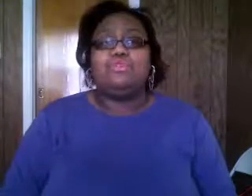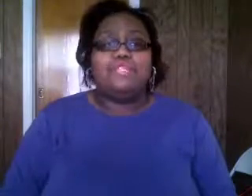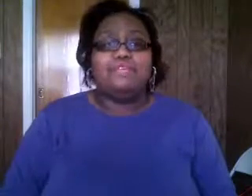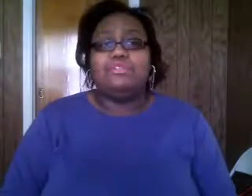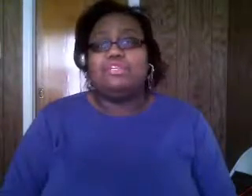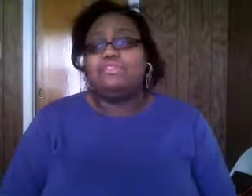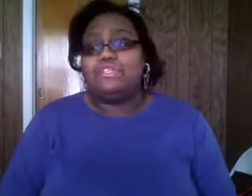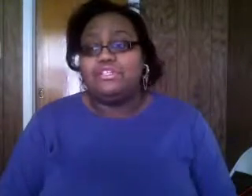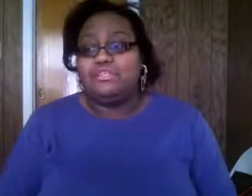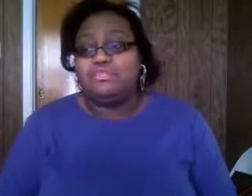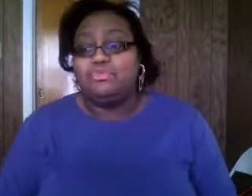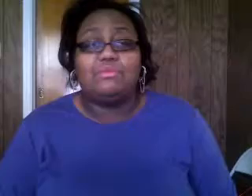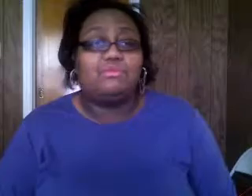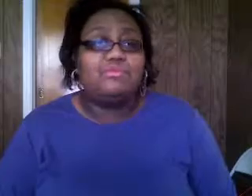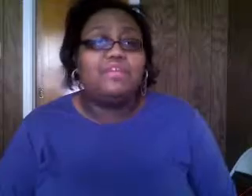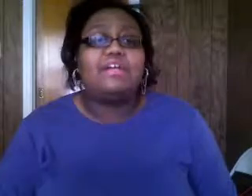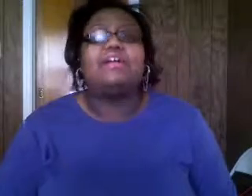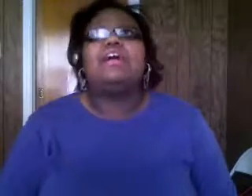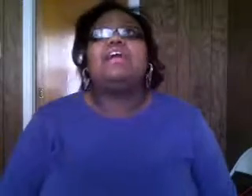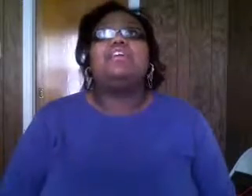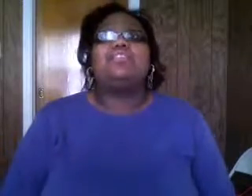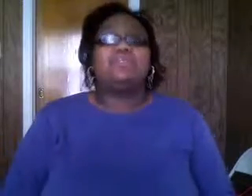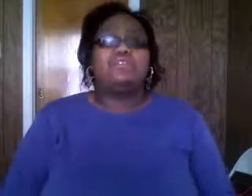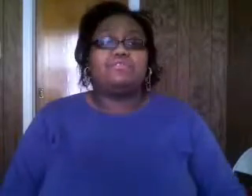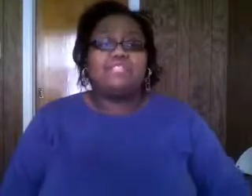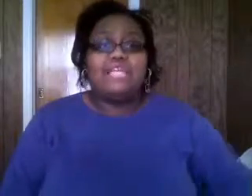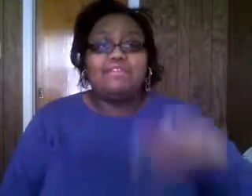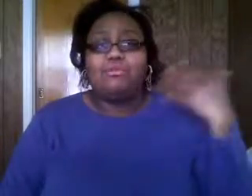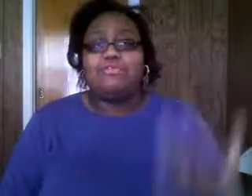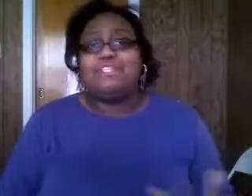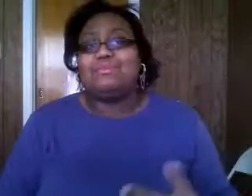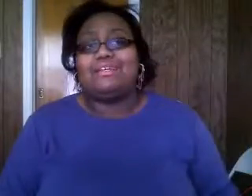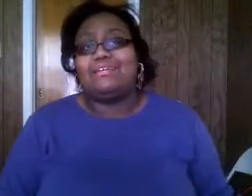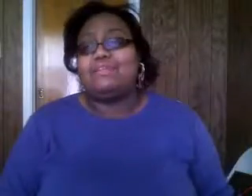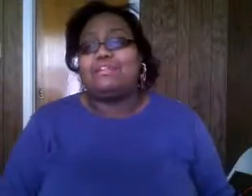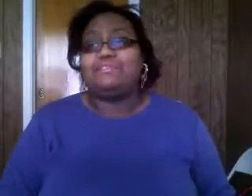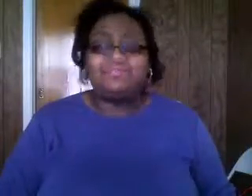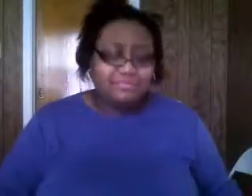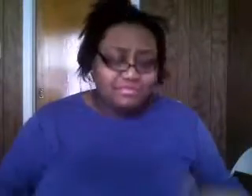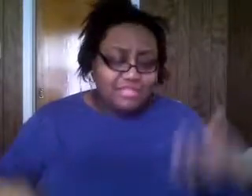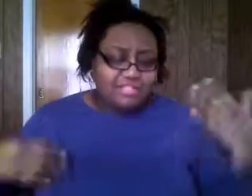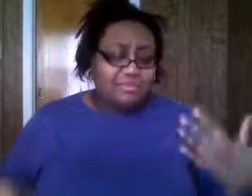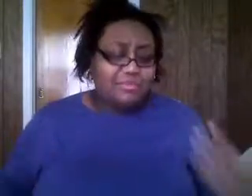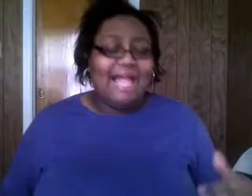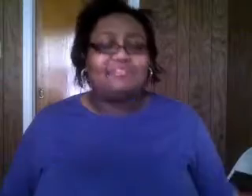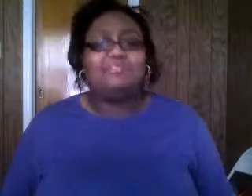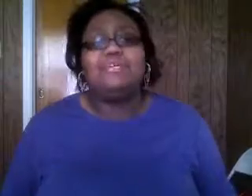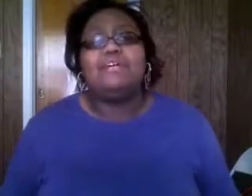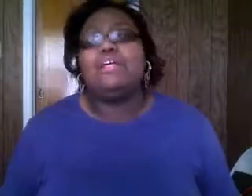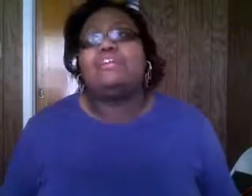live who lived there for years who want to move there you know they want to feel safe they want to feel like somebody cares about them so we have to we have we have to